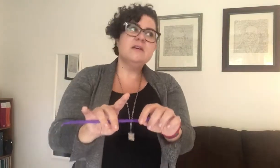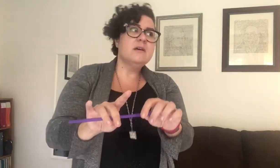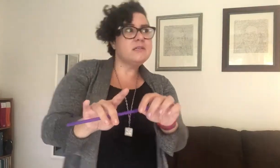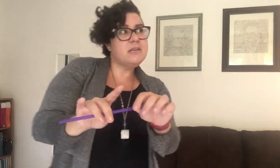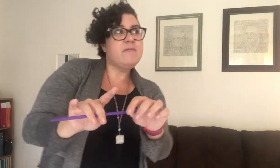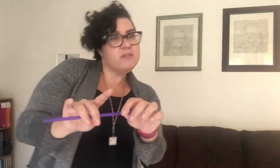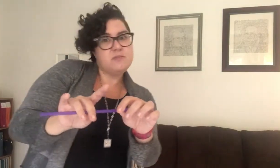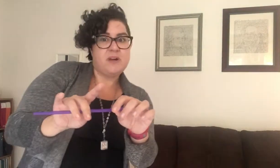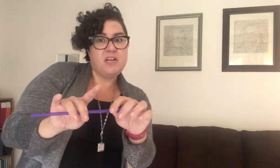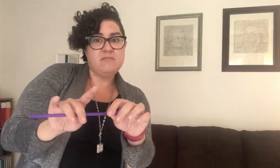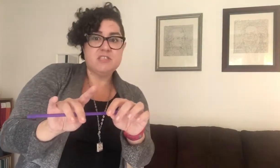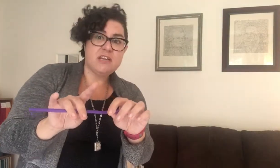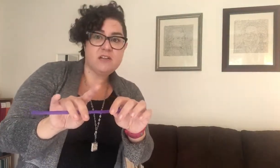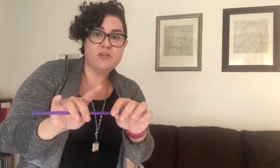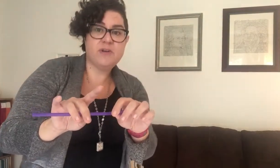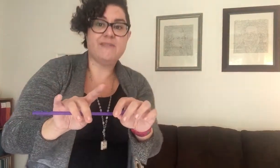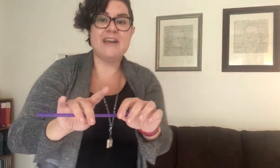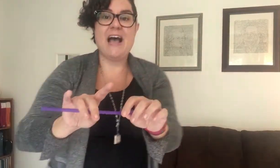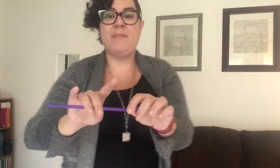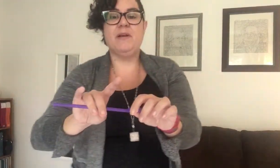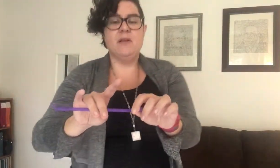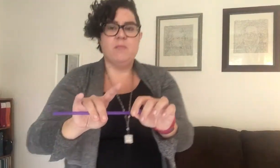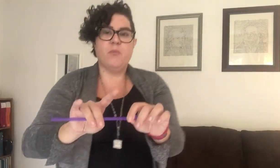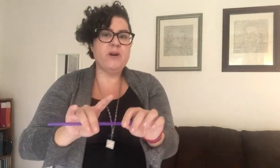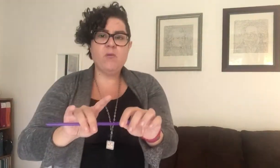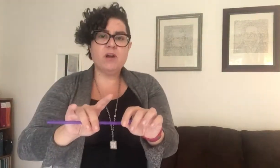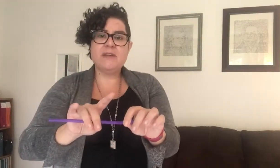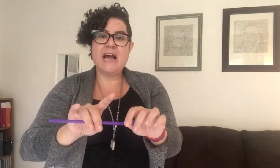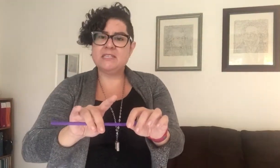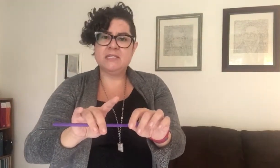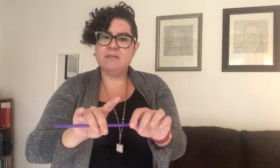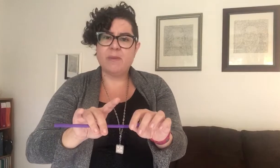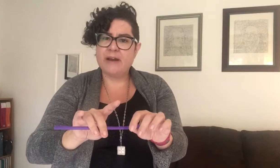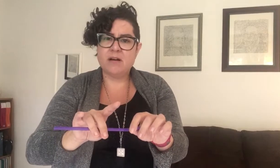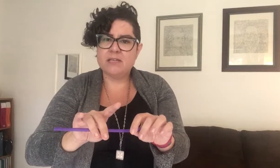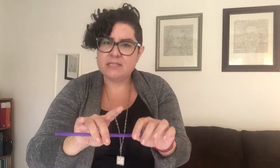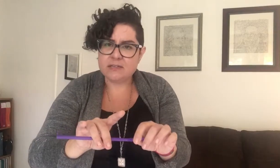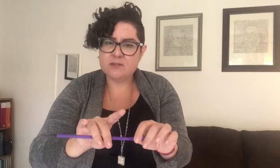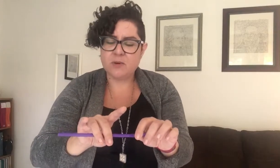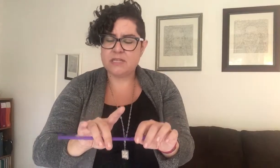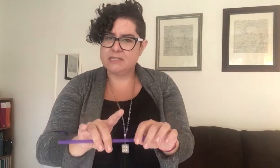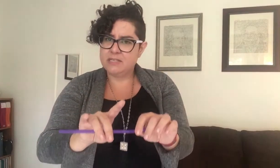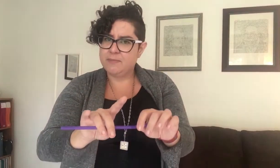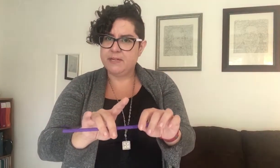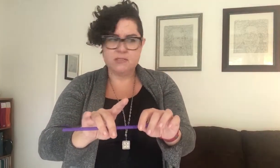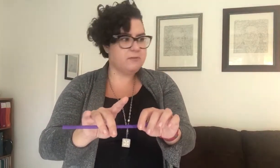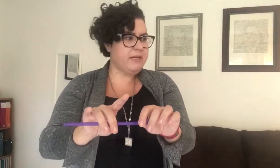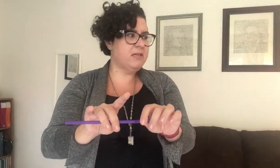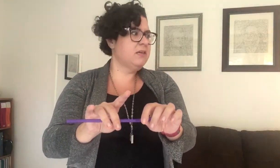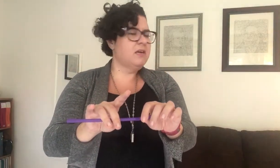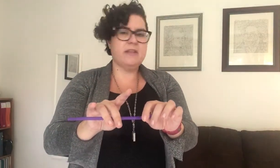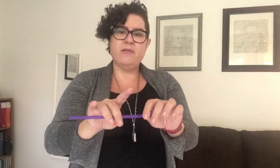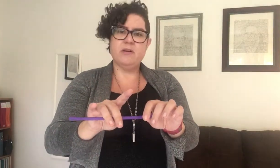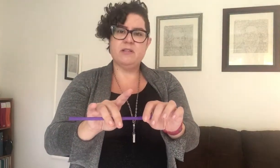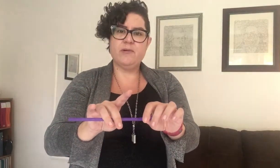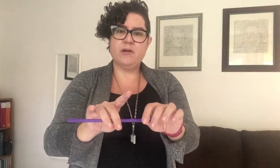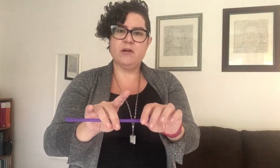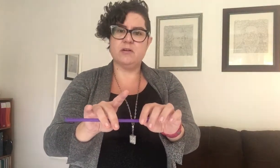it's time for this bunny to take a little bit of a nap. But we don't want him to accidentally bite on his ears while he's sleeping, do we? That would that would hurt.